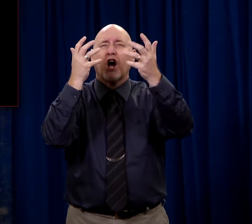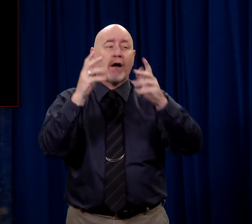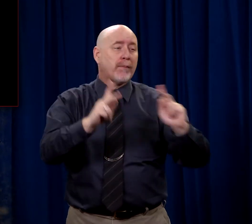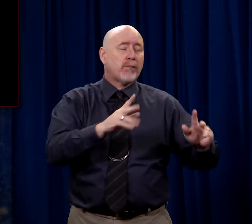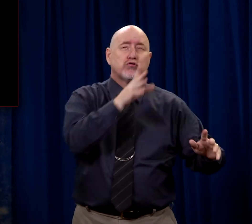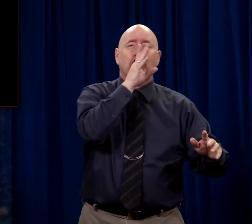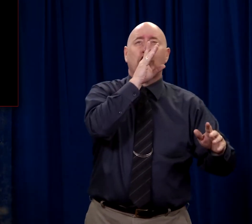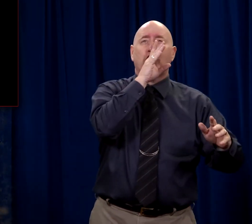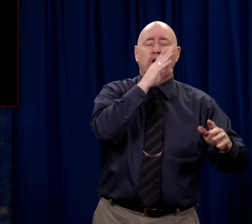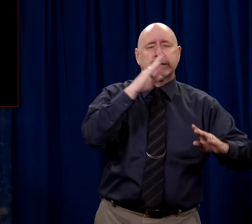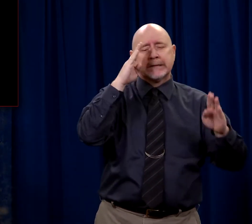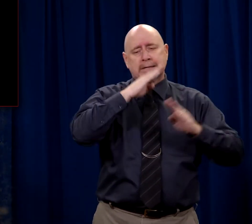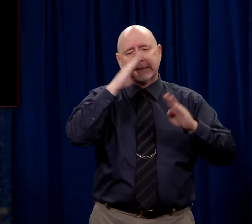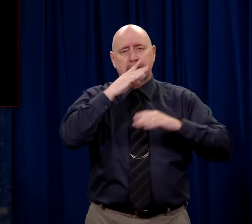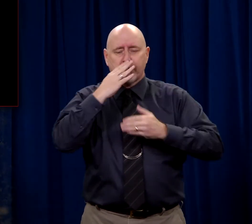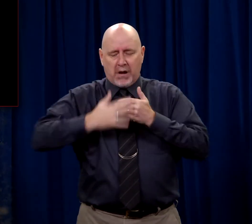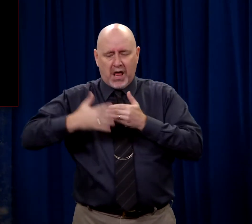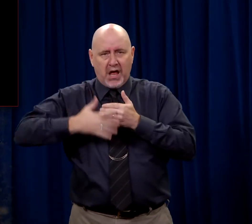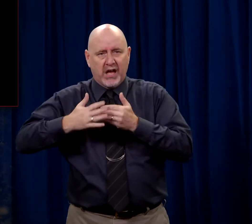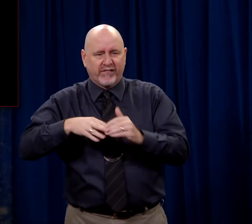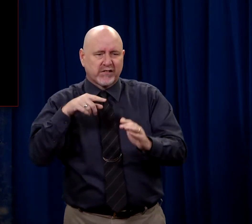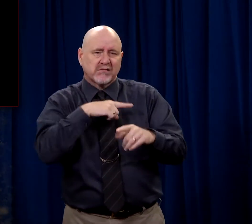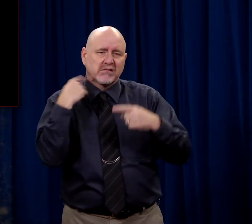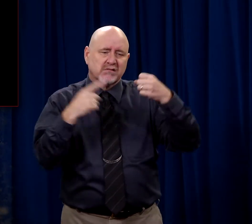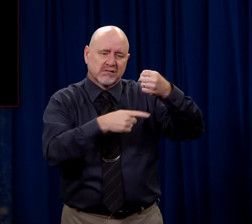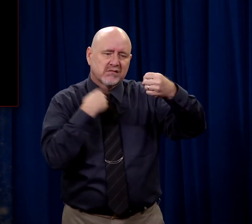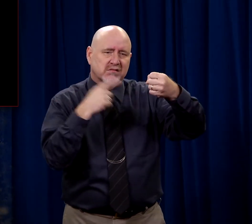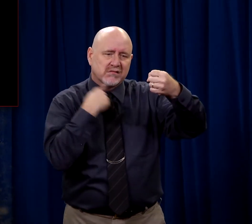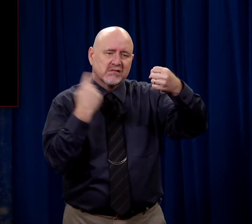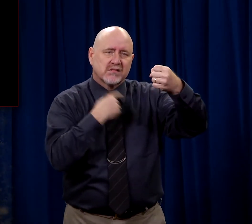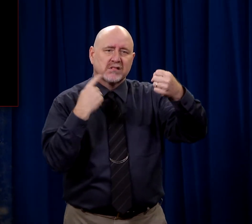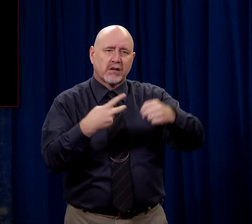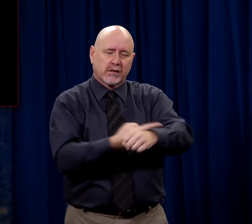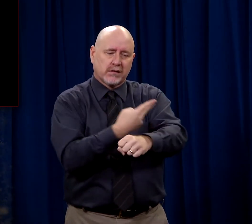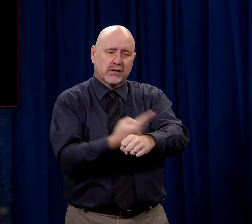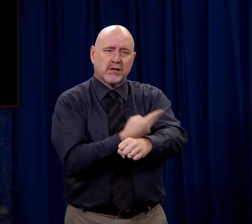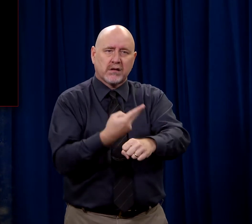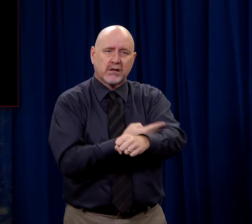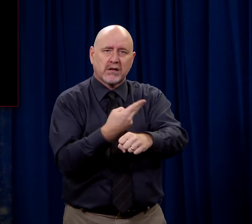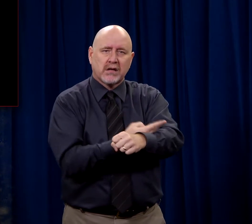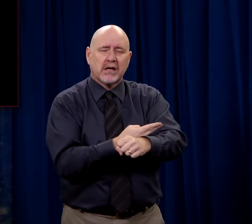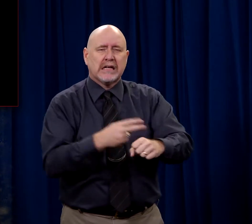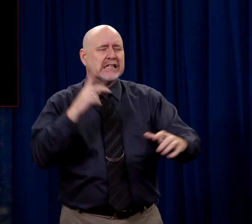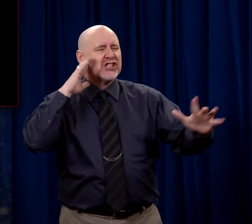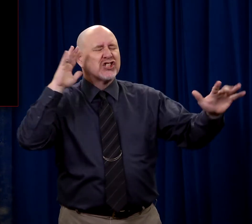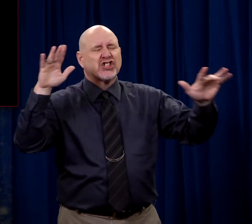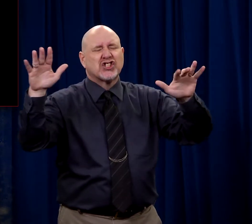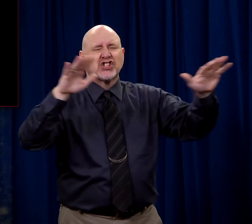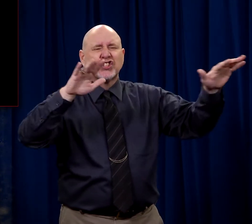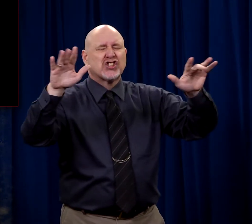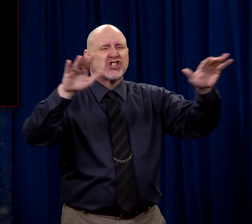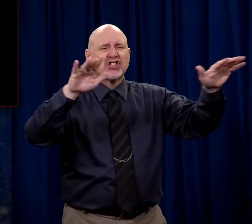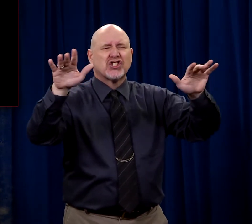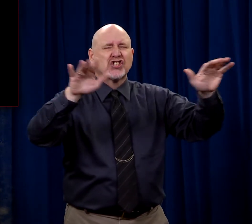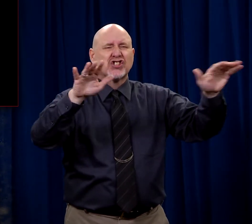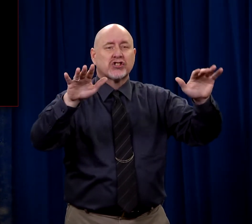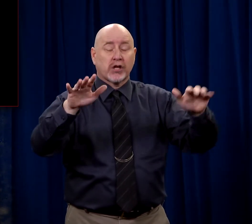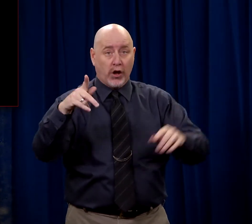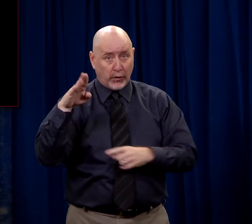jostling of the crowds, the stench of blood and the constant swilling of water made this ritual noisy and exhausting. You